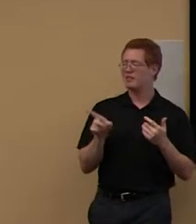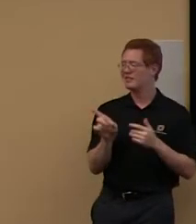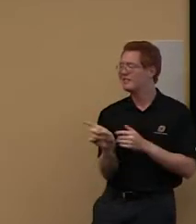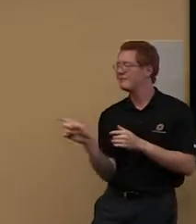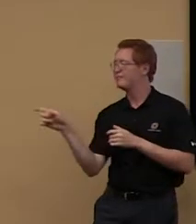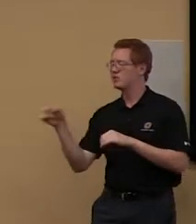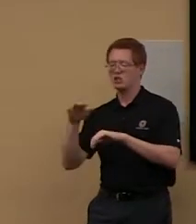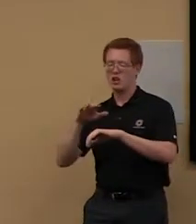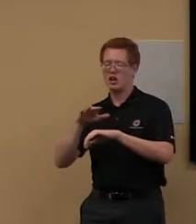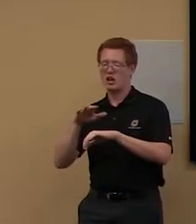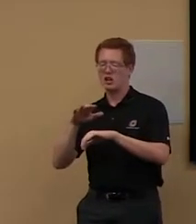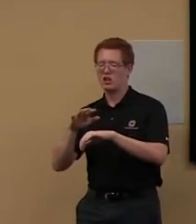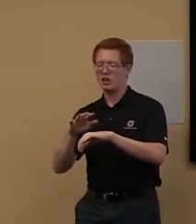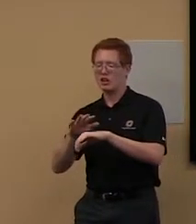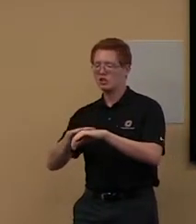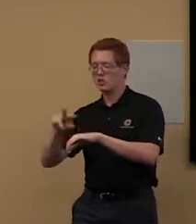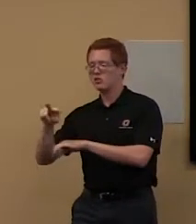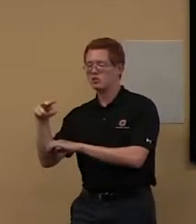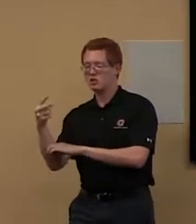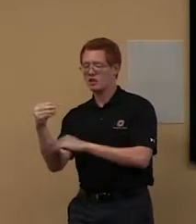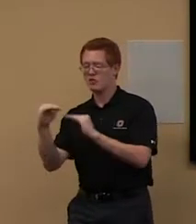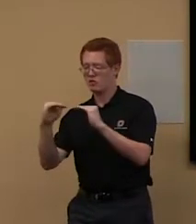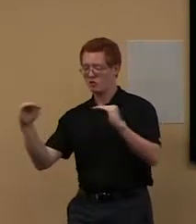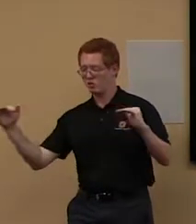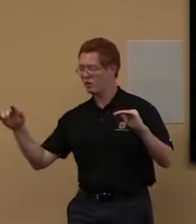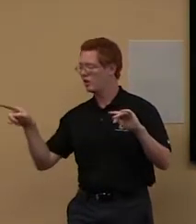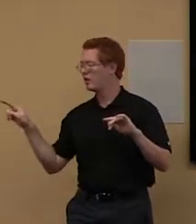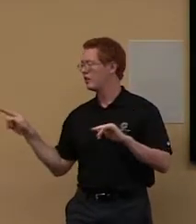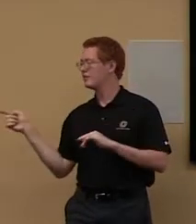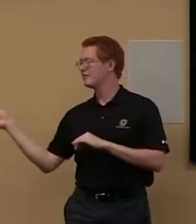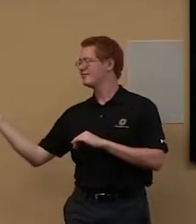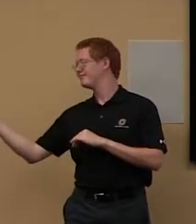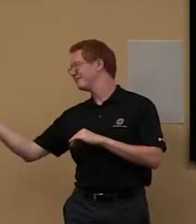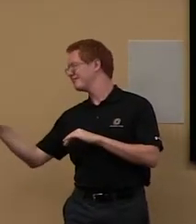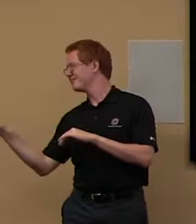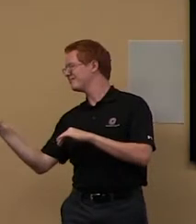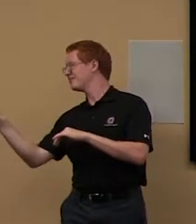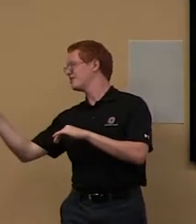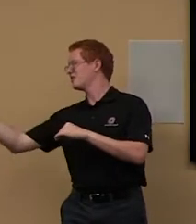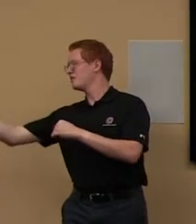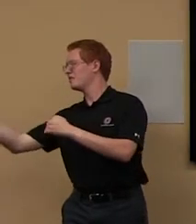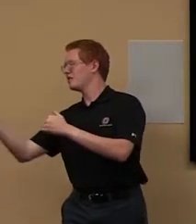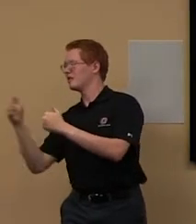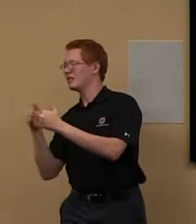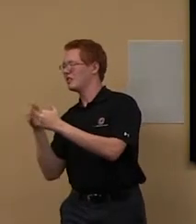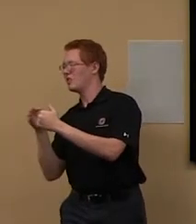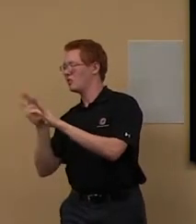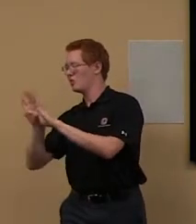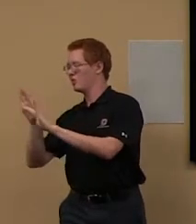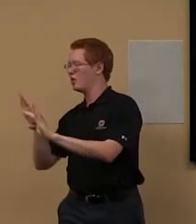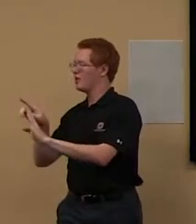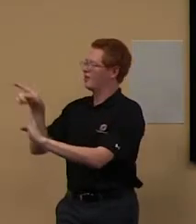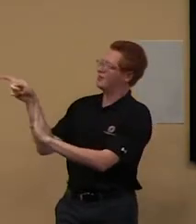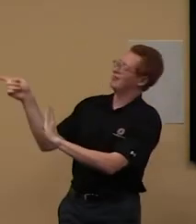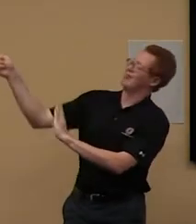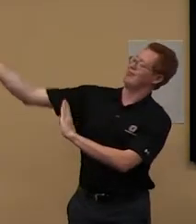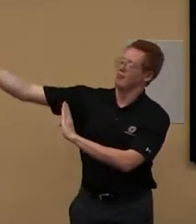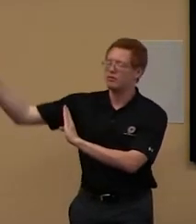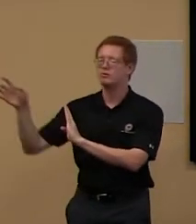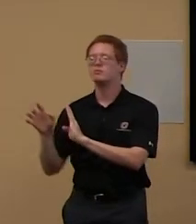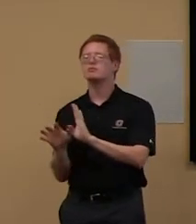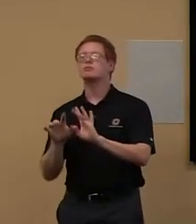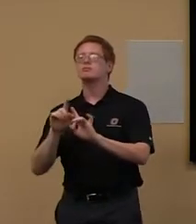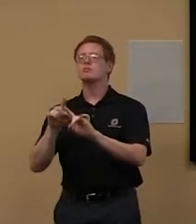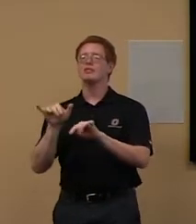on this floor. It is kind of right over there behind that wall. And this is a place that